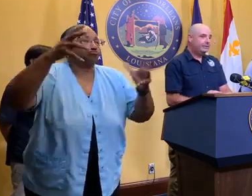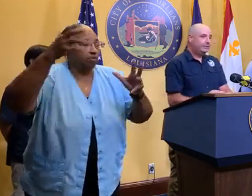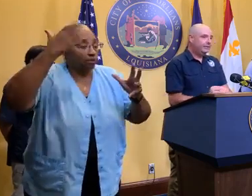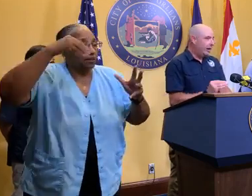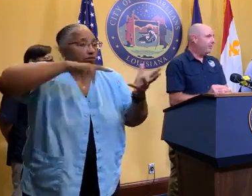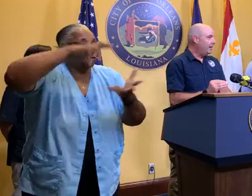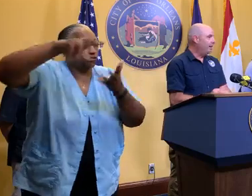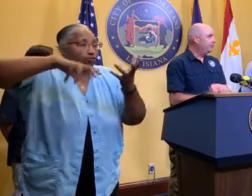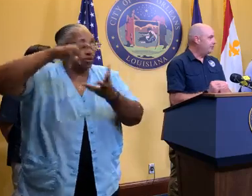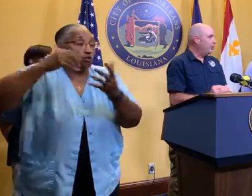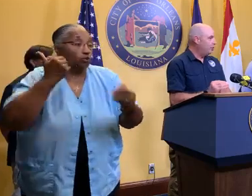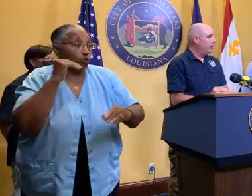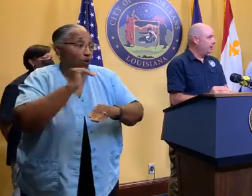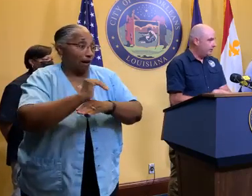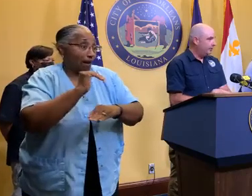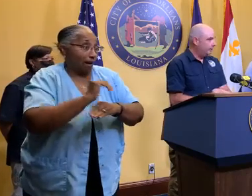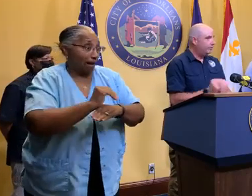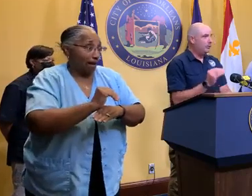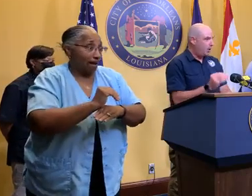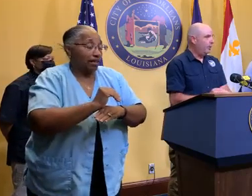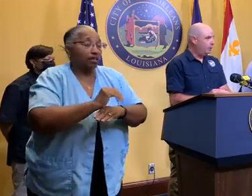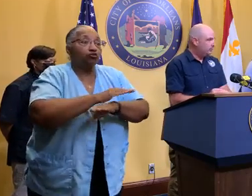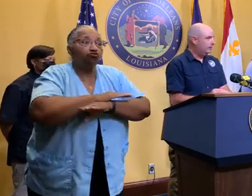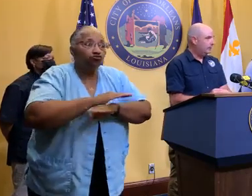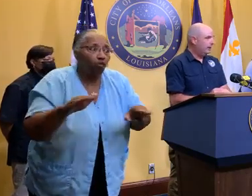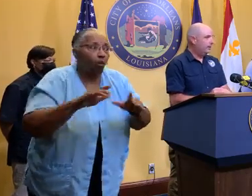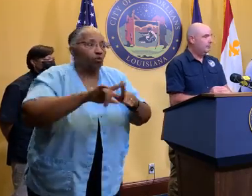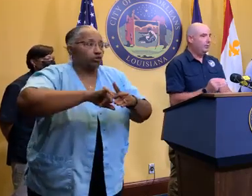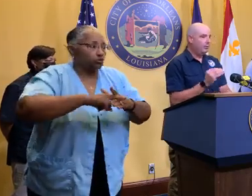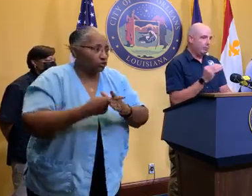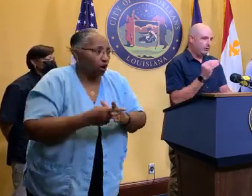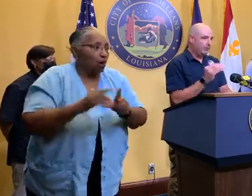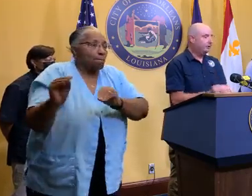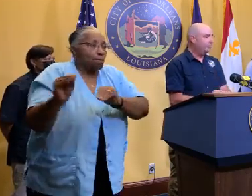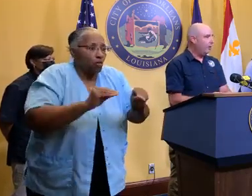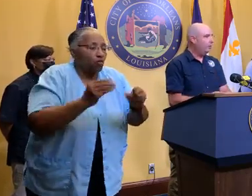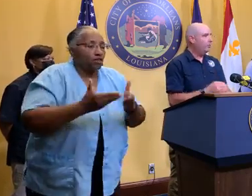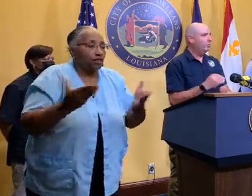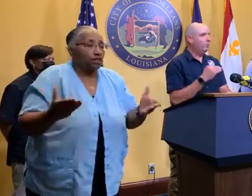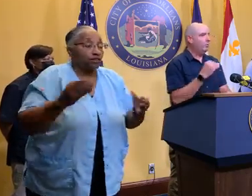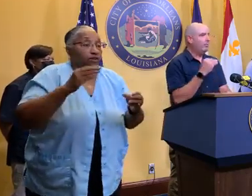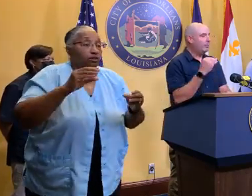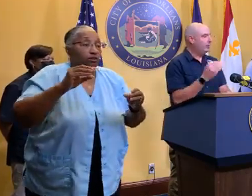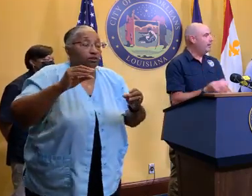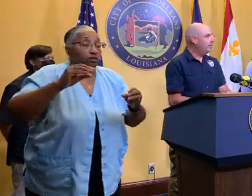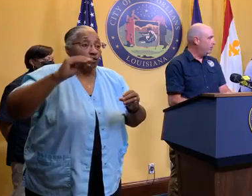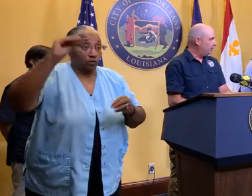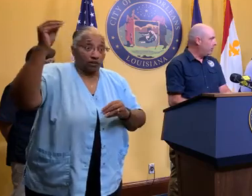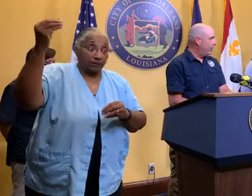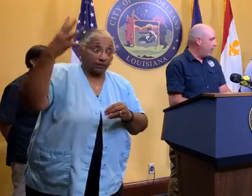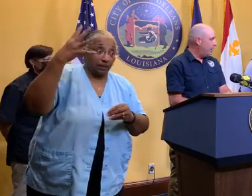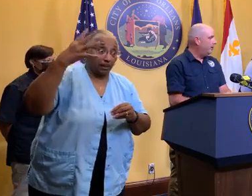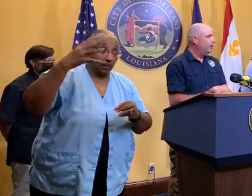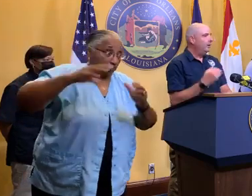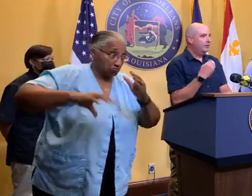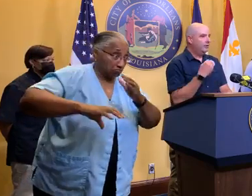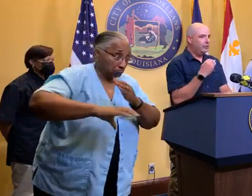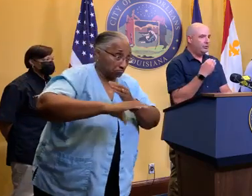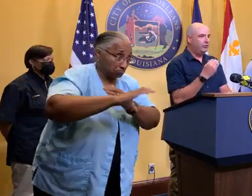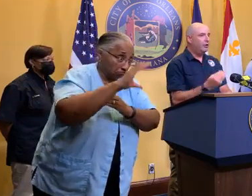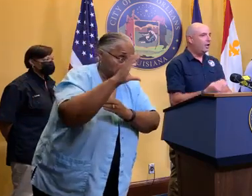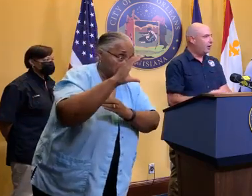Tonight is not the night to start doing this, it's tomorrow. Okay, when the sun is out, when have a better idea of what's going on,